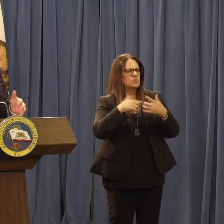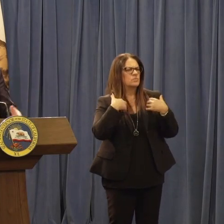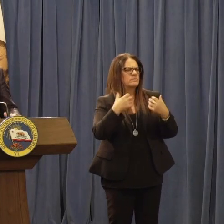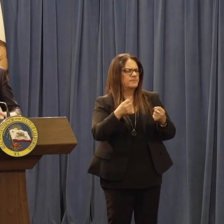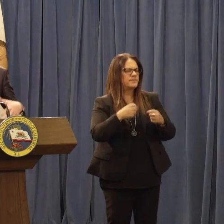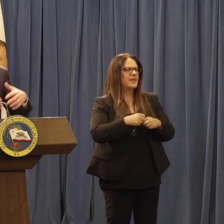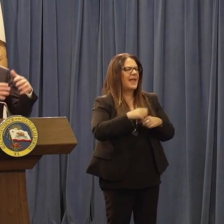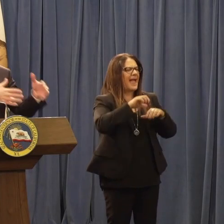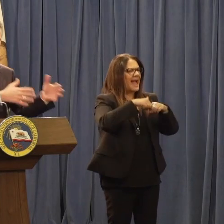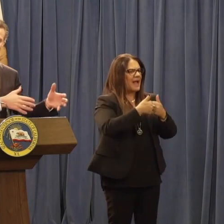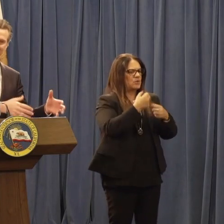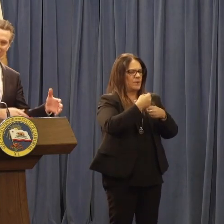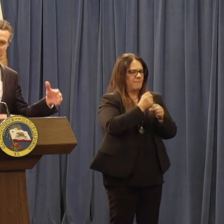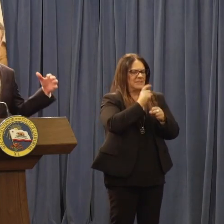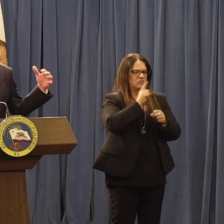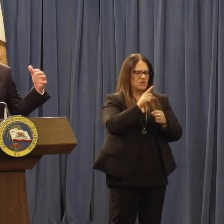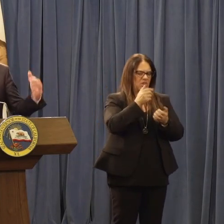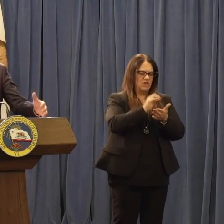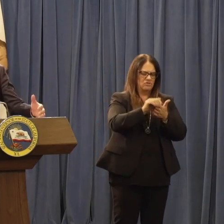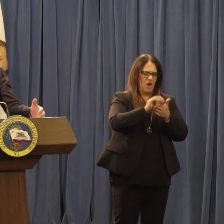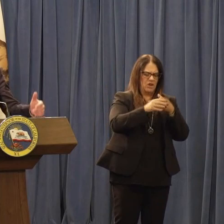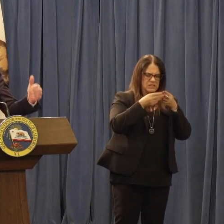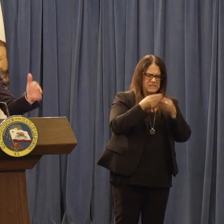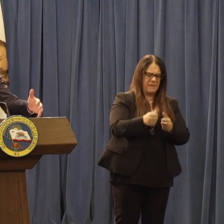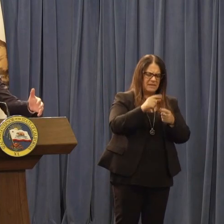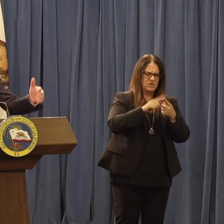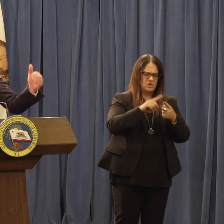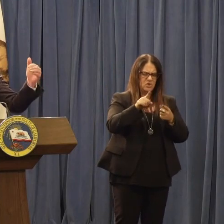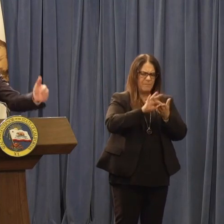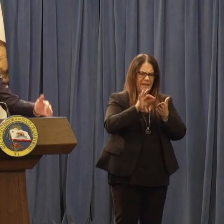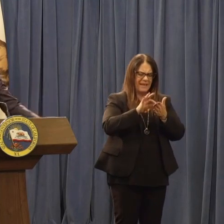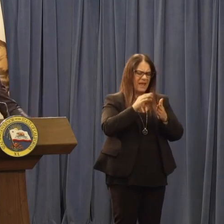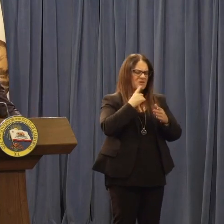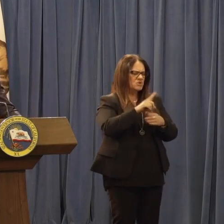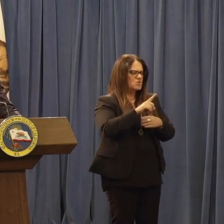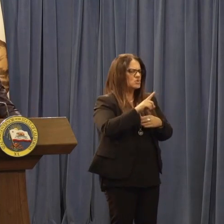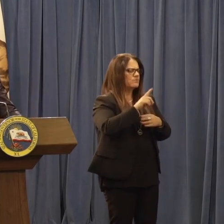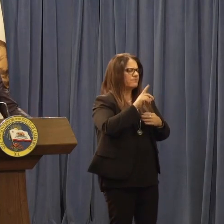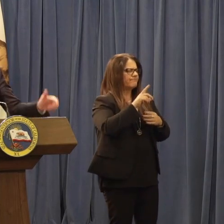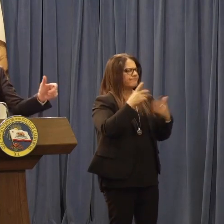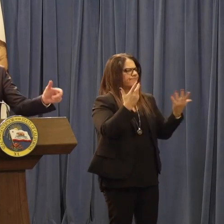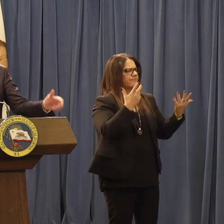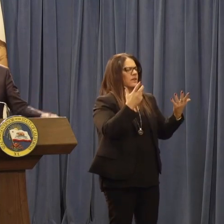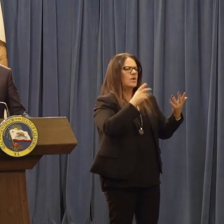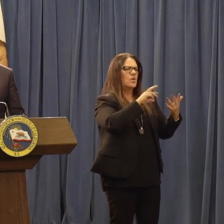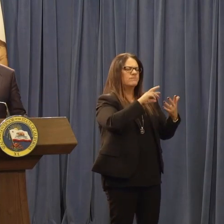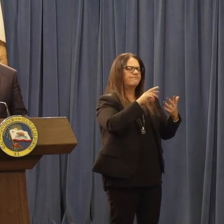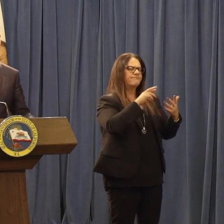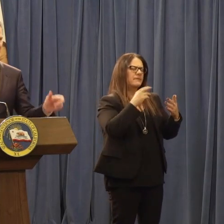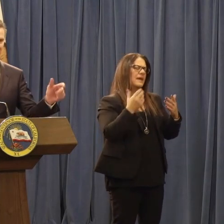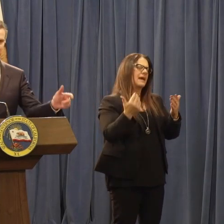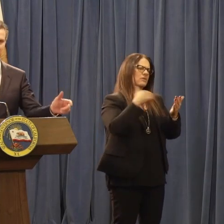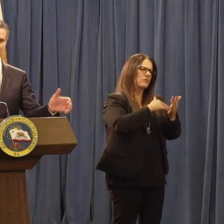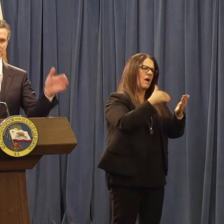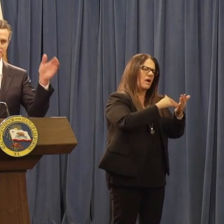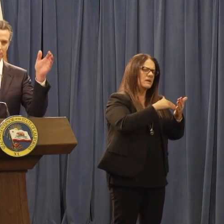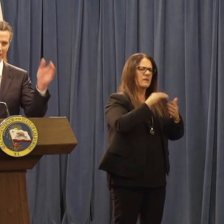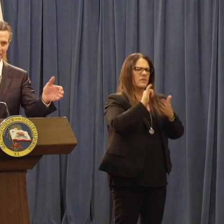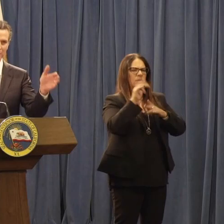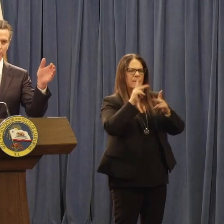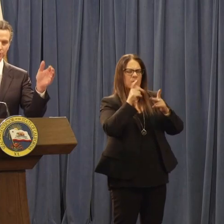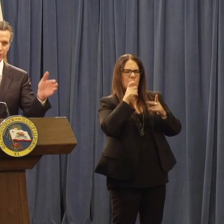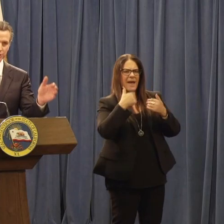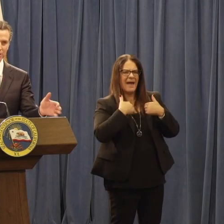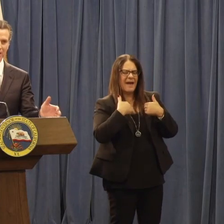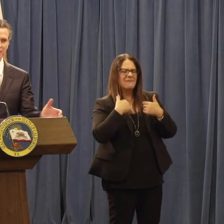dollars, which is Medicaid dollars, to housing, rapid rehousing, to subsidies. I want to focus on the chronic, the high utilizers.